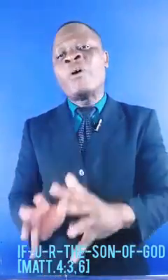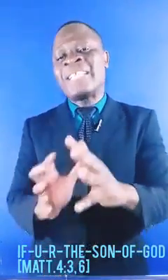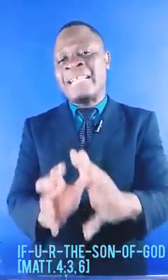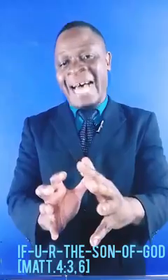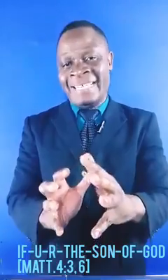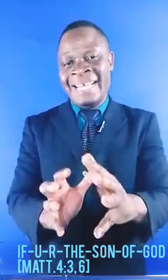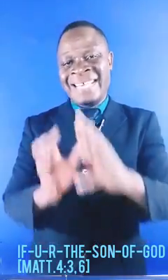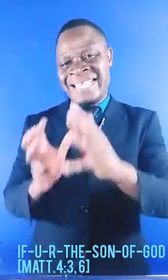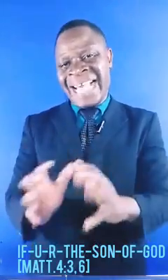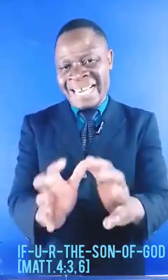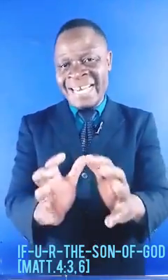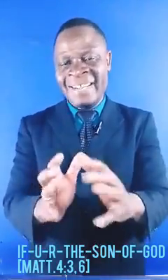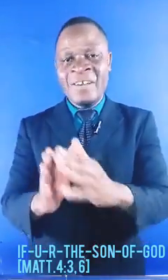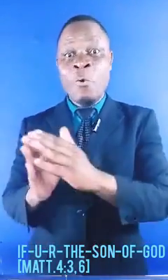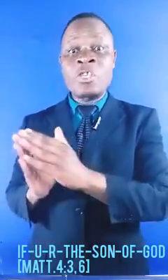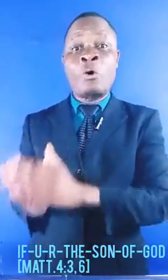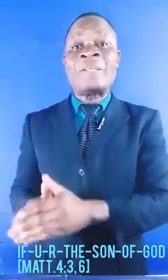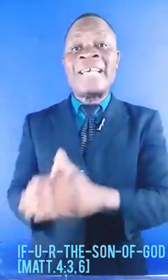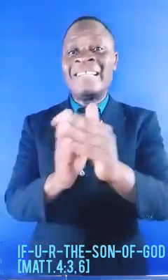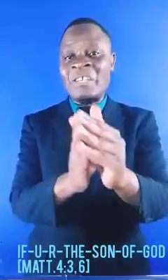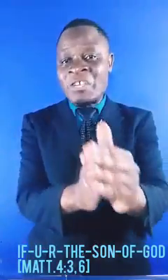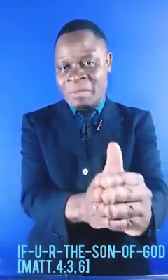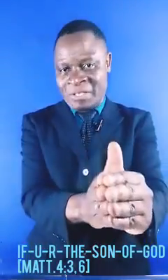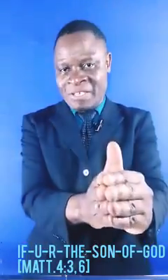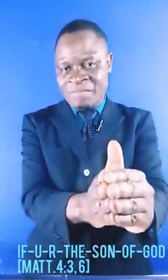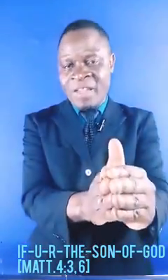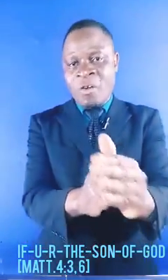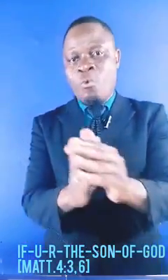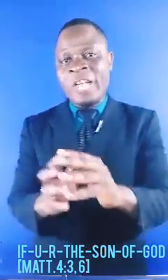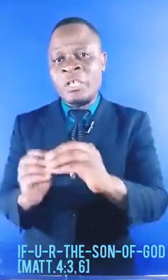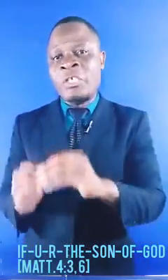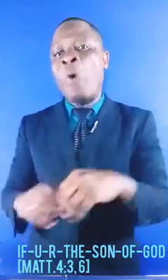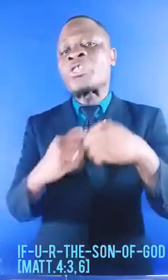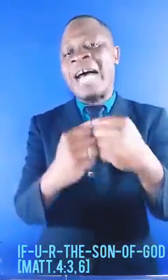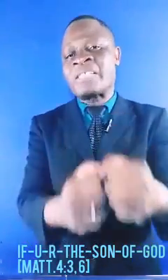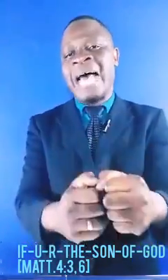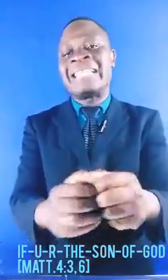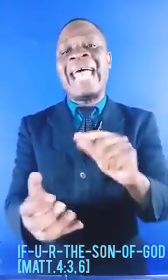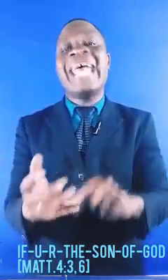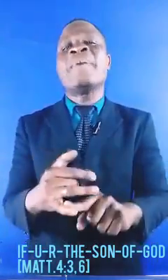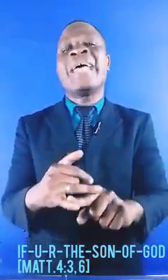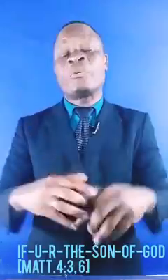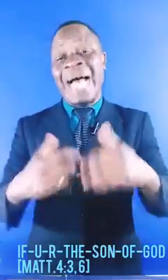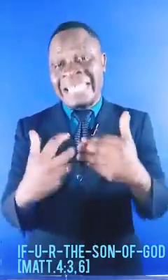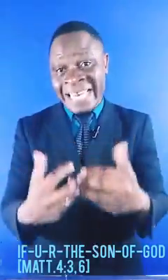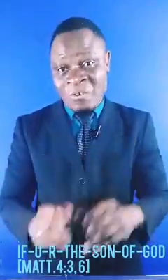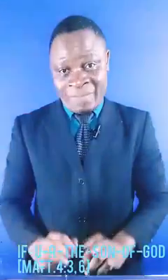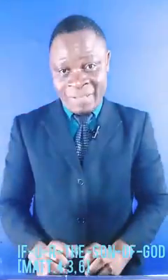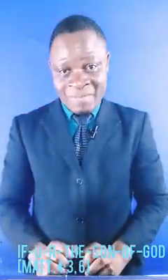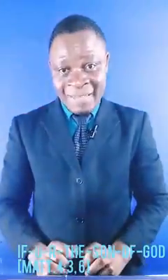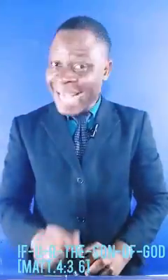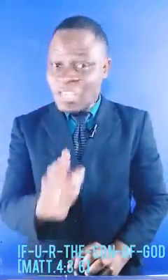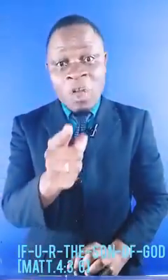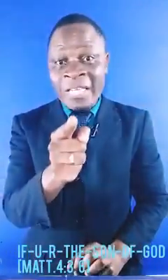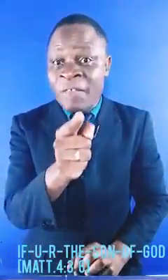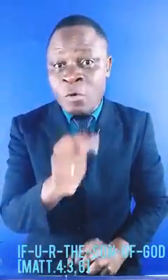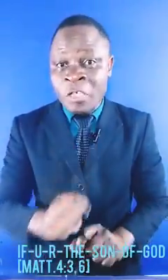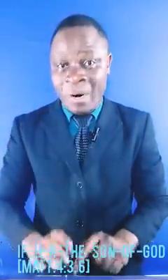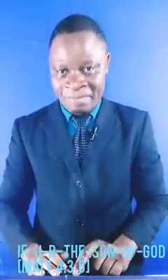noted that Satan was quoting the Scriptures, which shows us that the enemy that we are dealing with is not a foolish one.